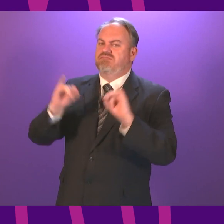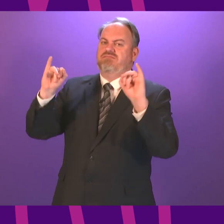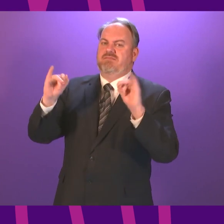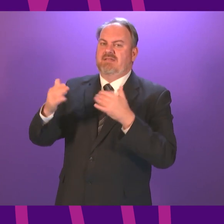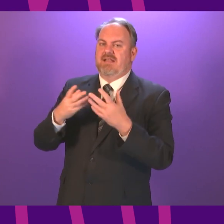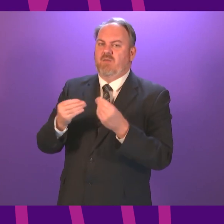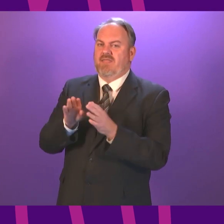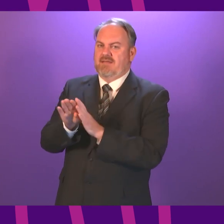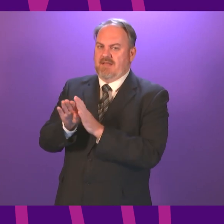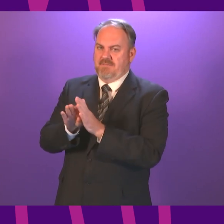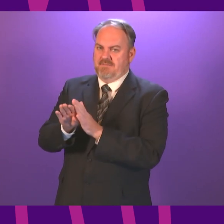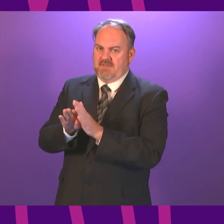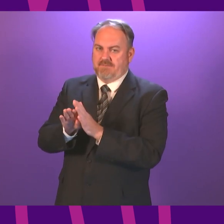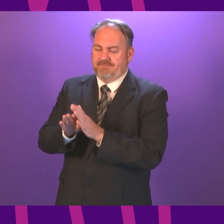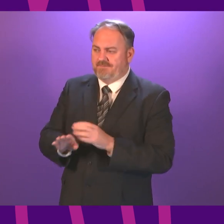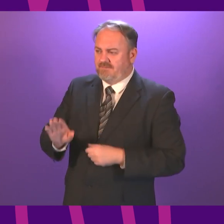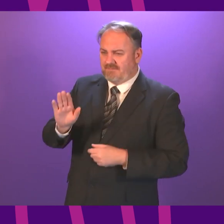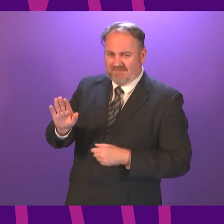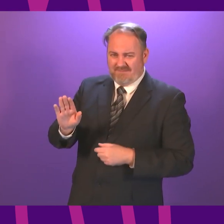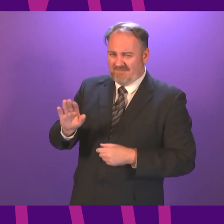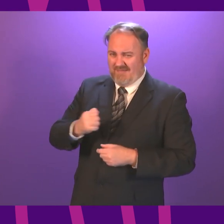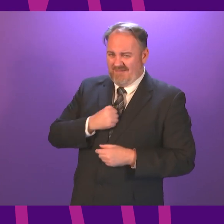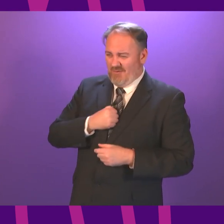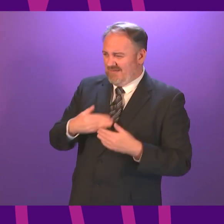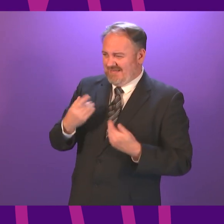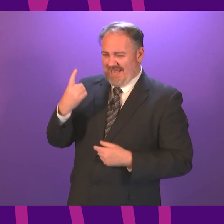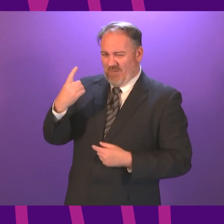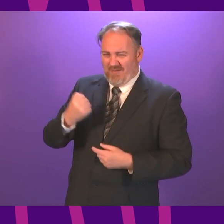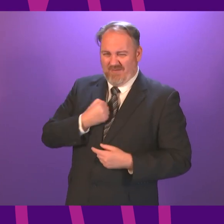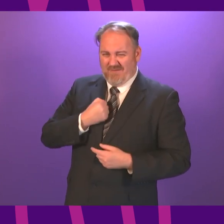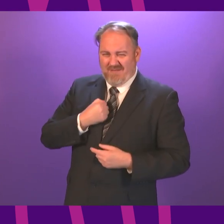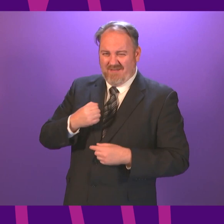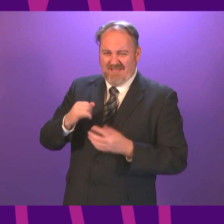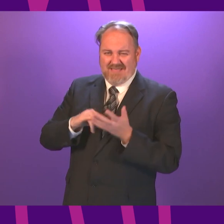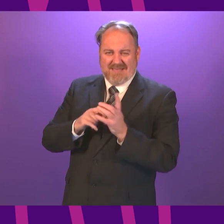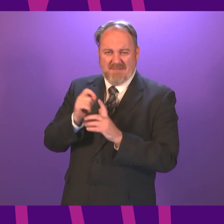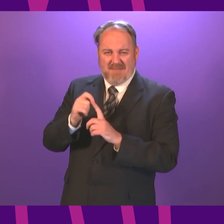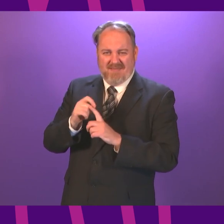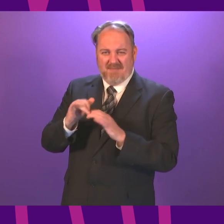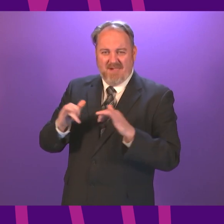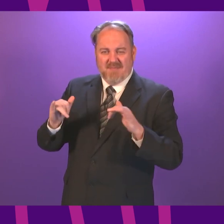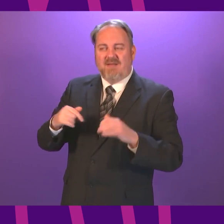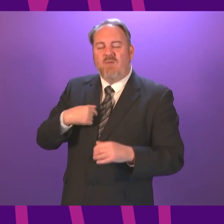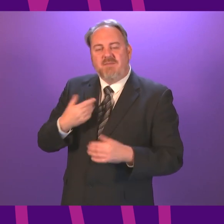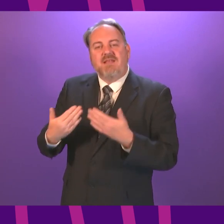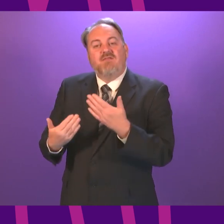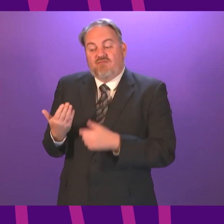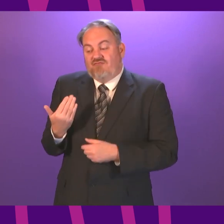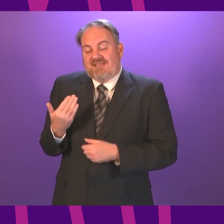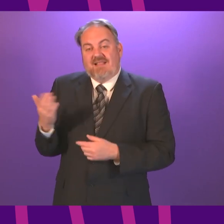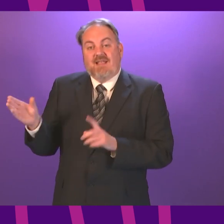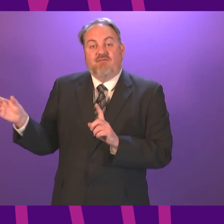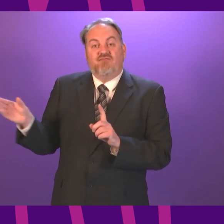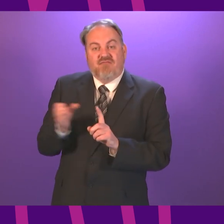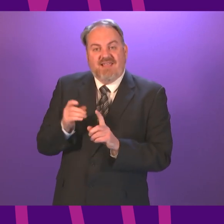Anas Howard is right that this is not day one of an SNP government It is the beginning of a re-elected SNP term of